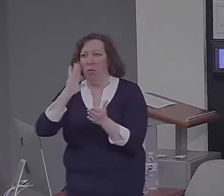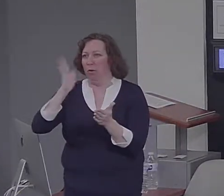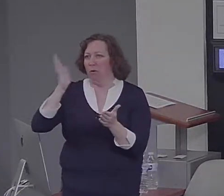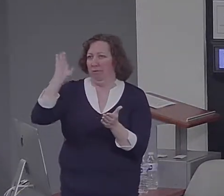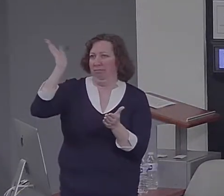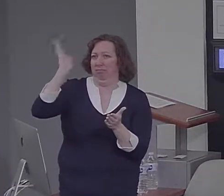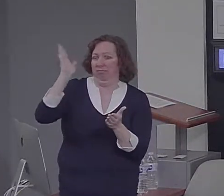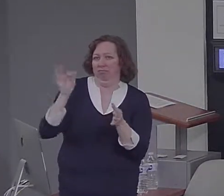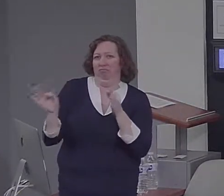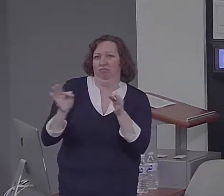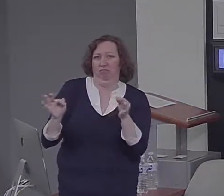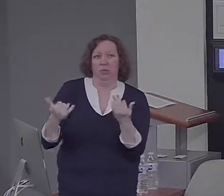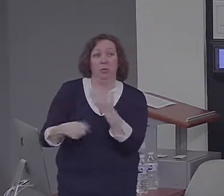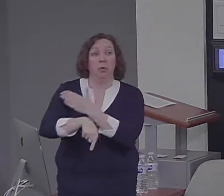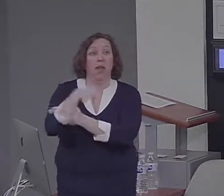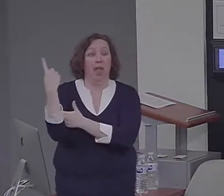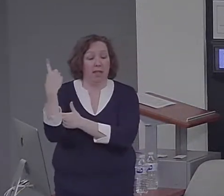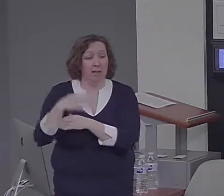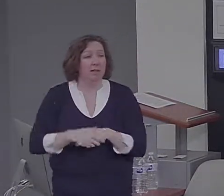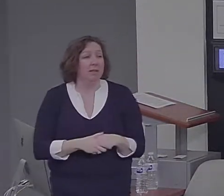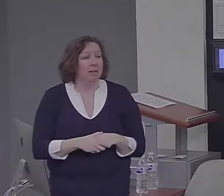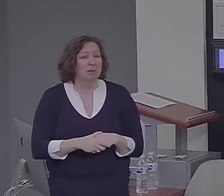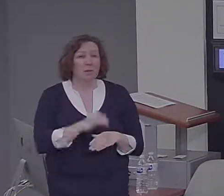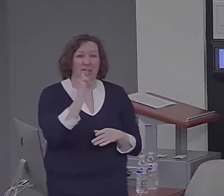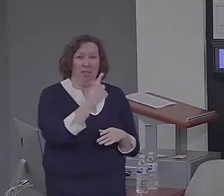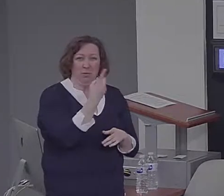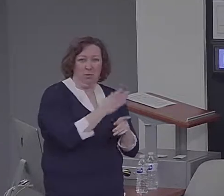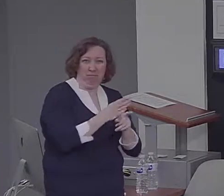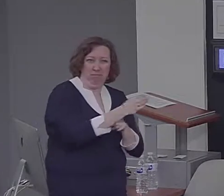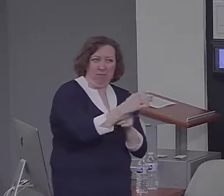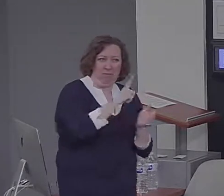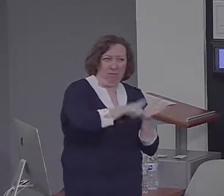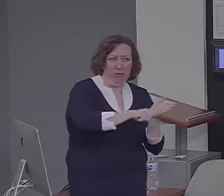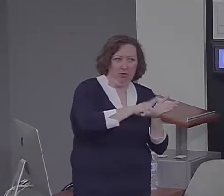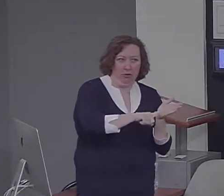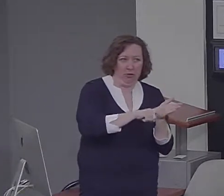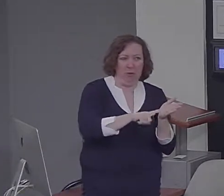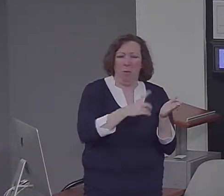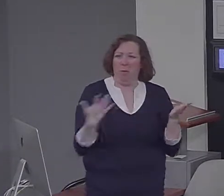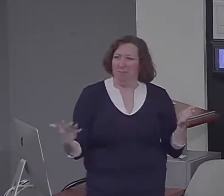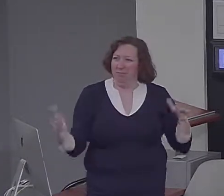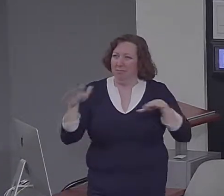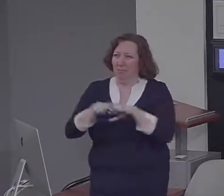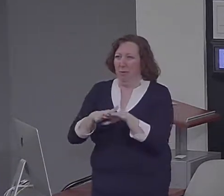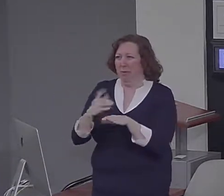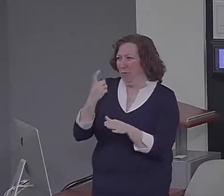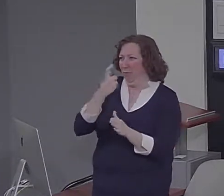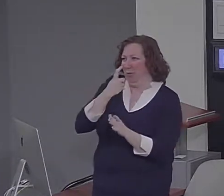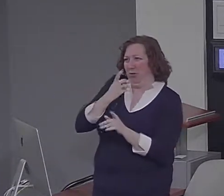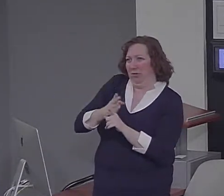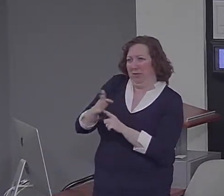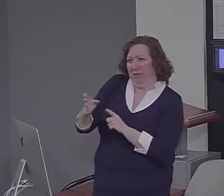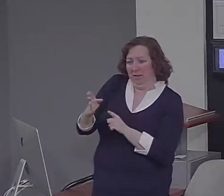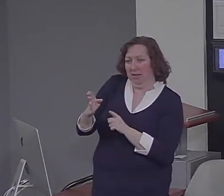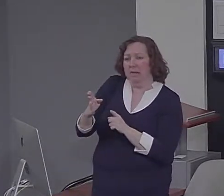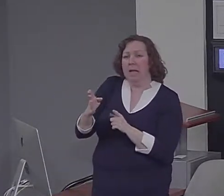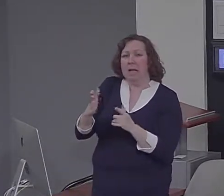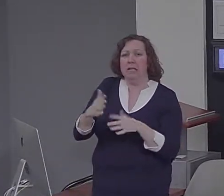with another line of research that has been recently developing and that it is often thought of as separate from constructive memory.